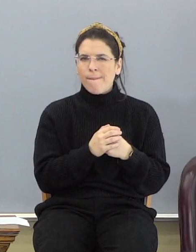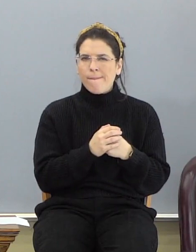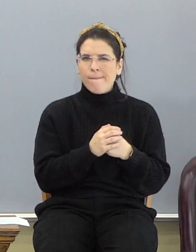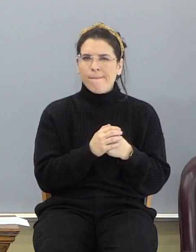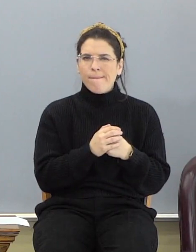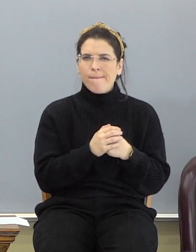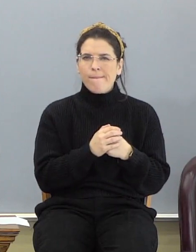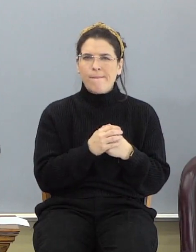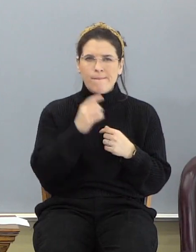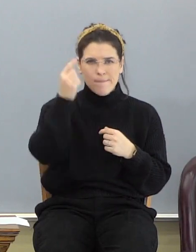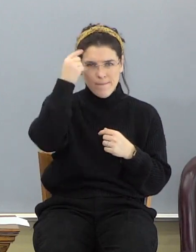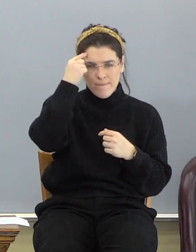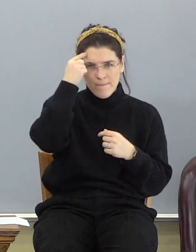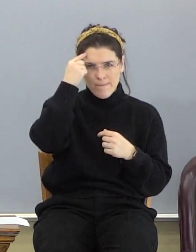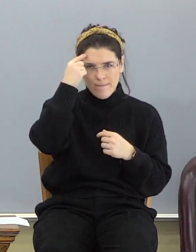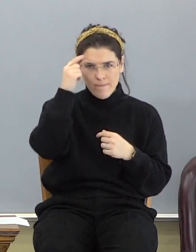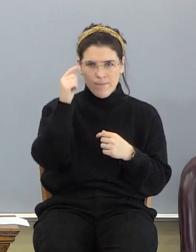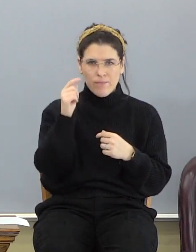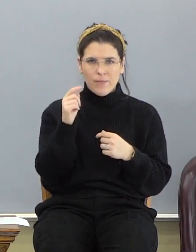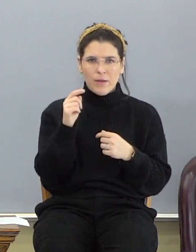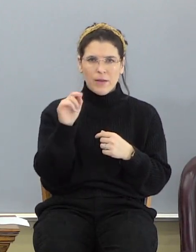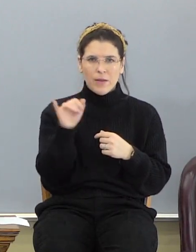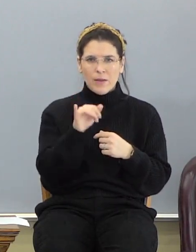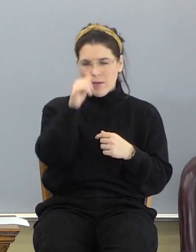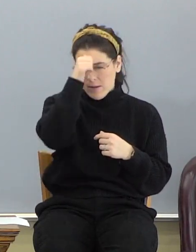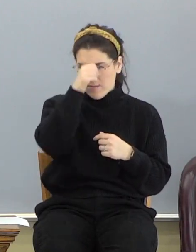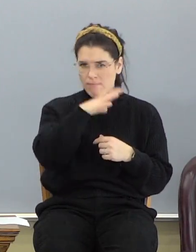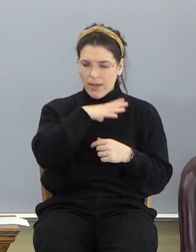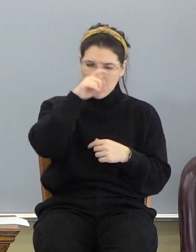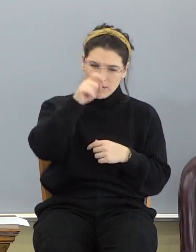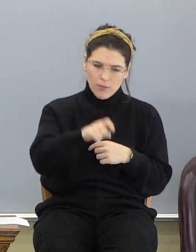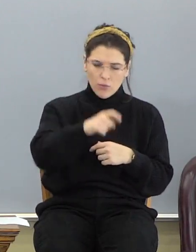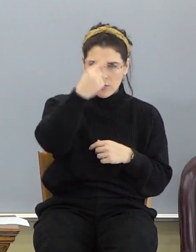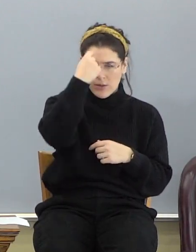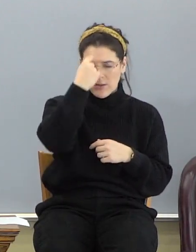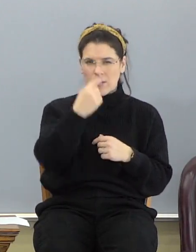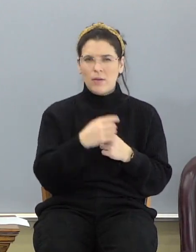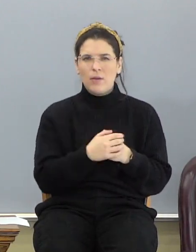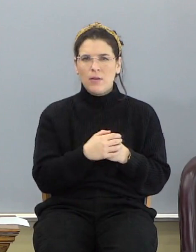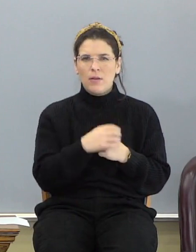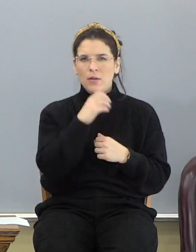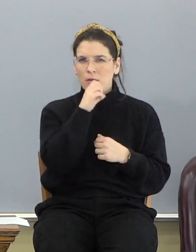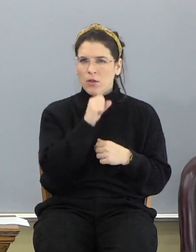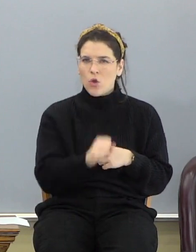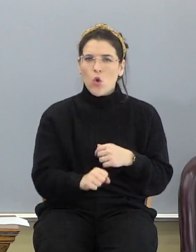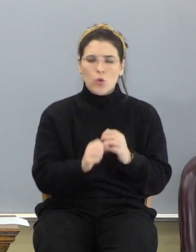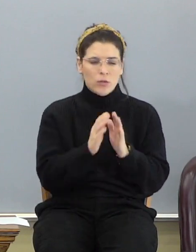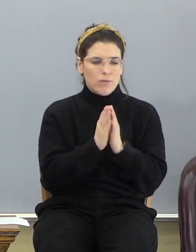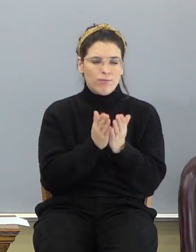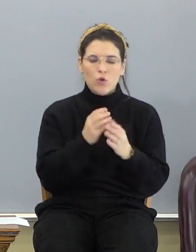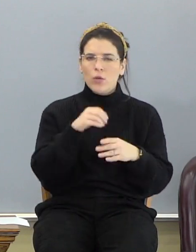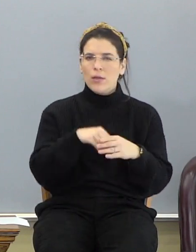Gird up your loins. Think like a, think like man is supposed to think. This is the oldest book in the Bible.